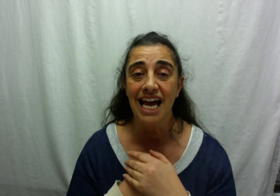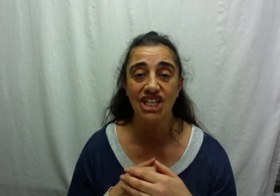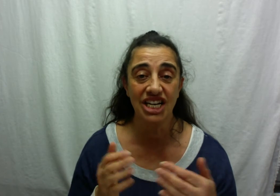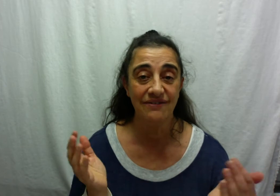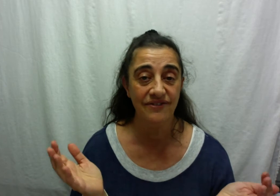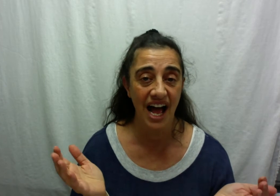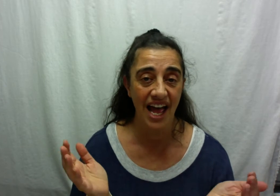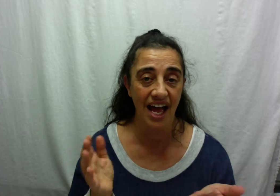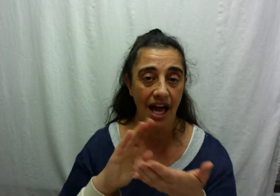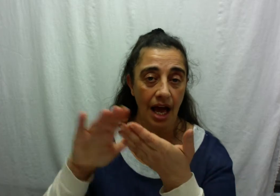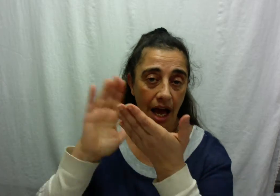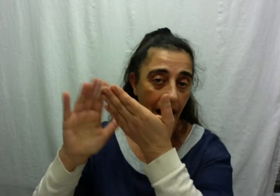actually fire